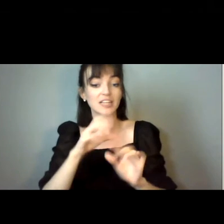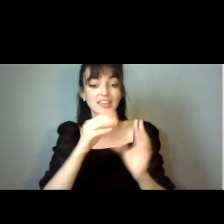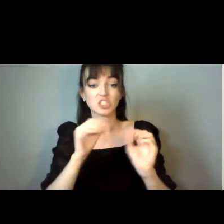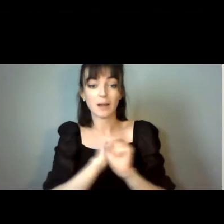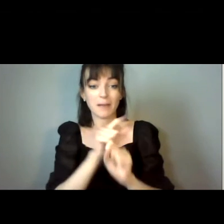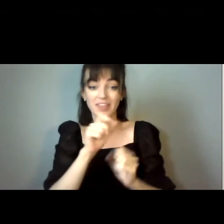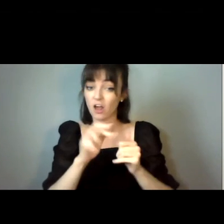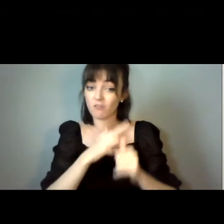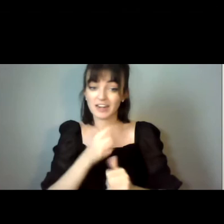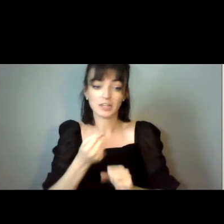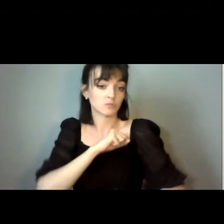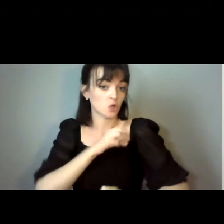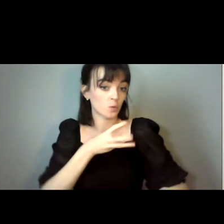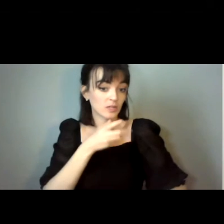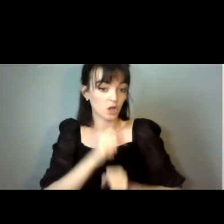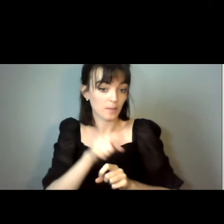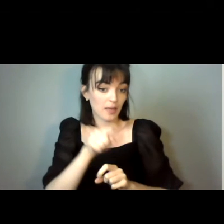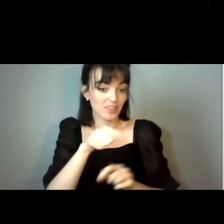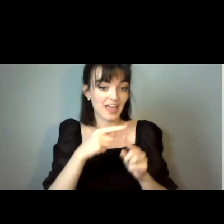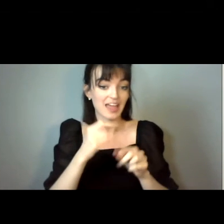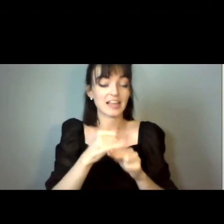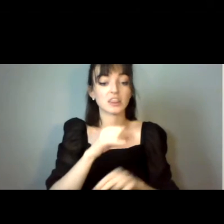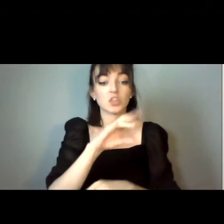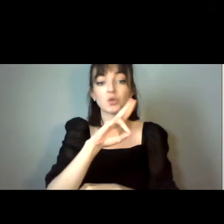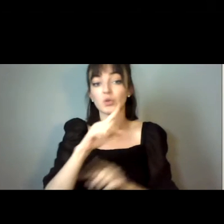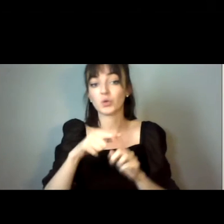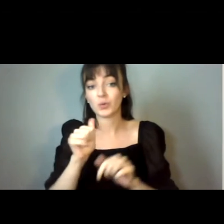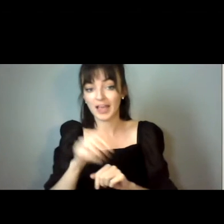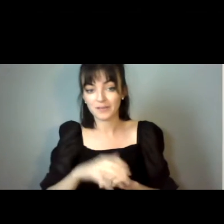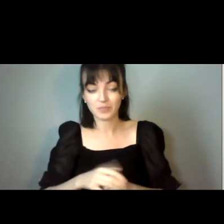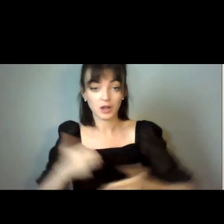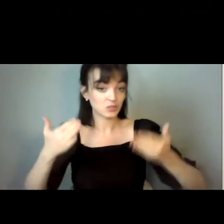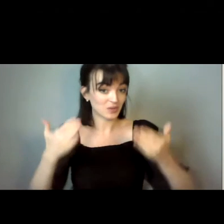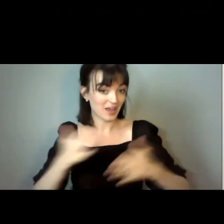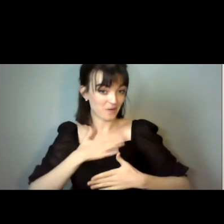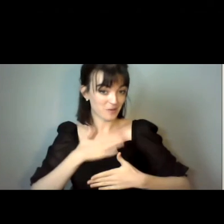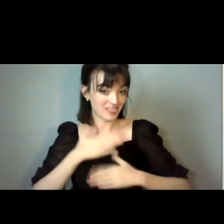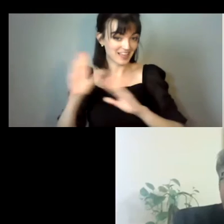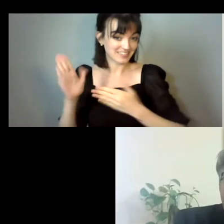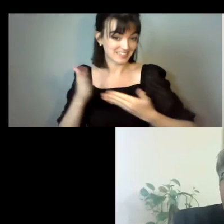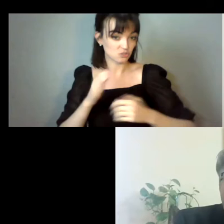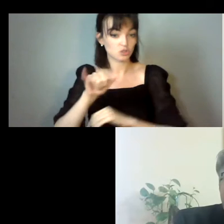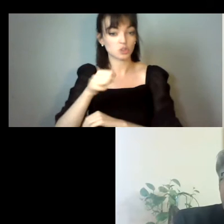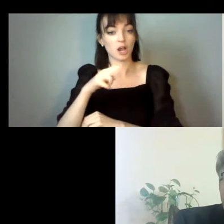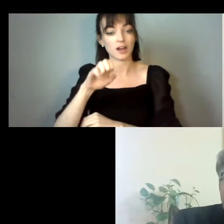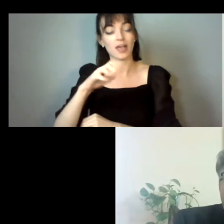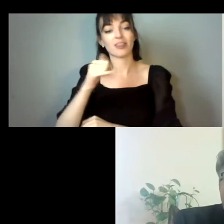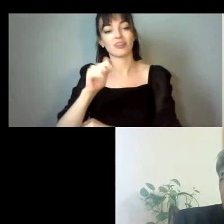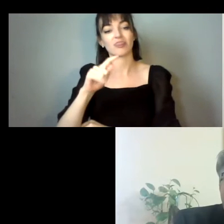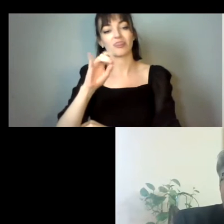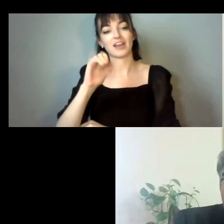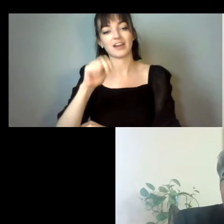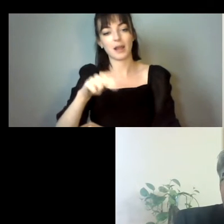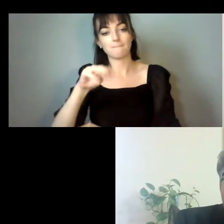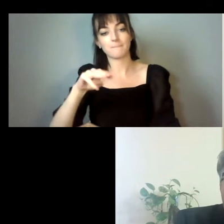come back to that during the Q&A. So now I would like to introduce Jonathan Martinez. Jonathan is